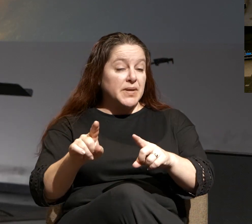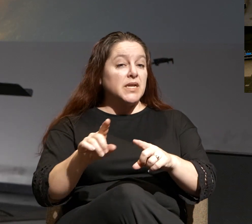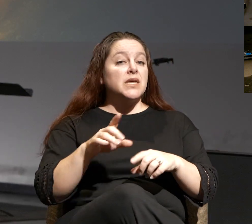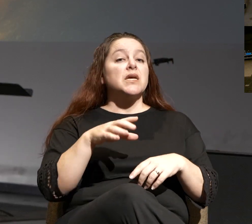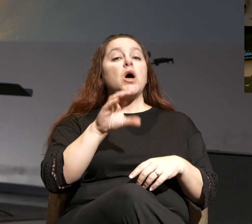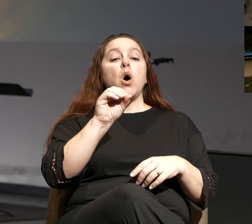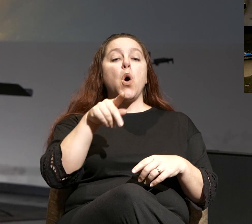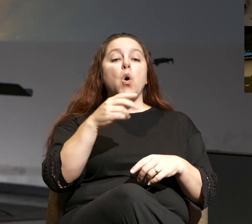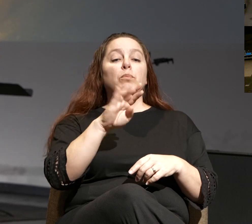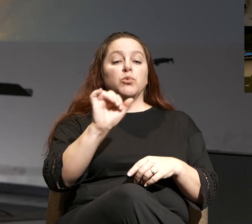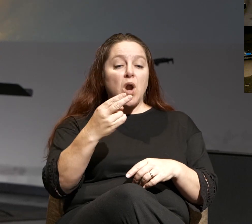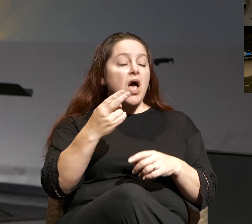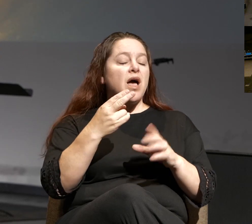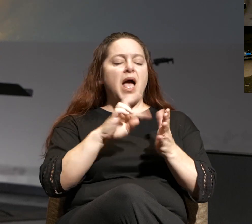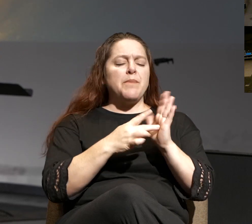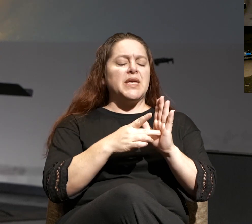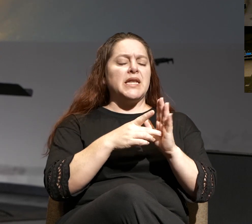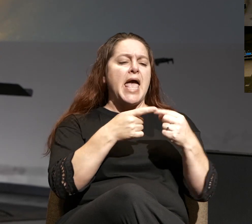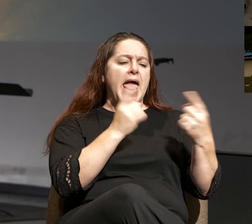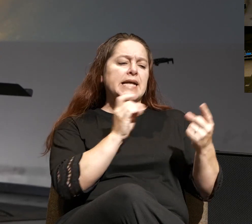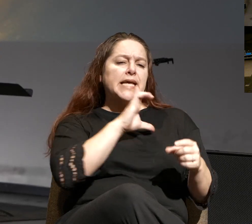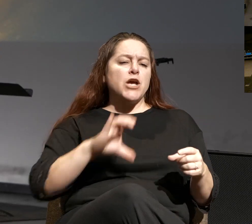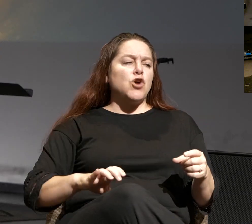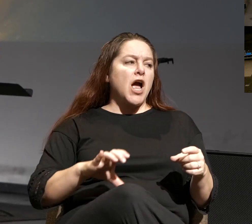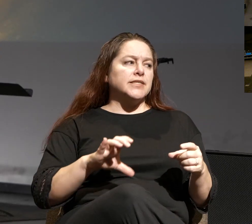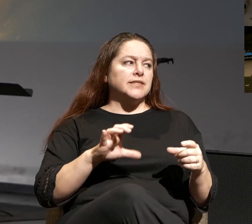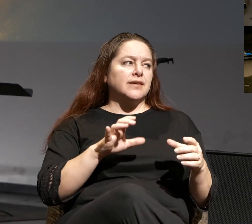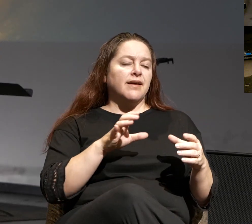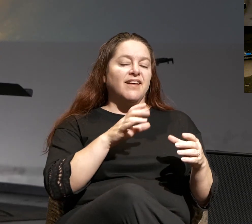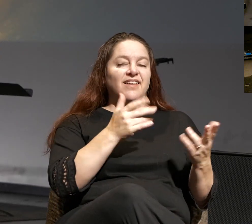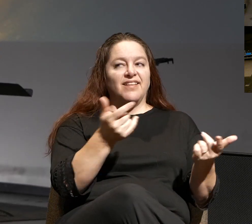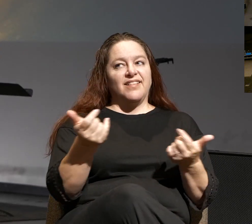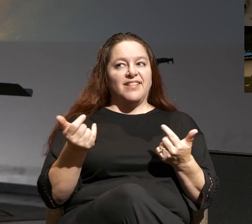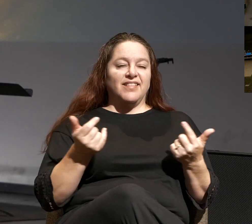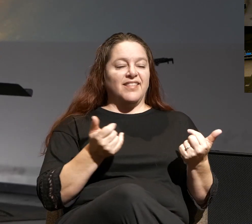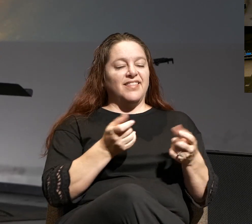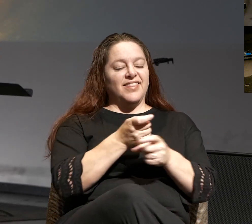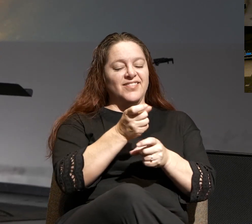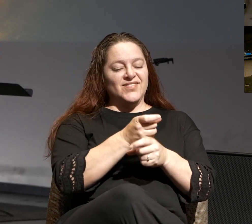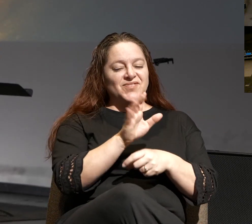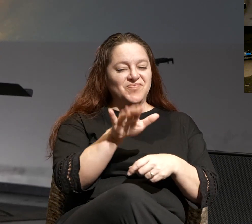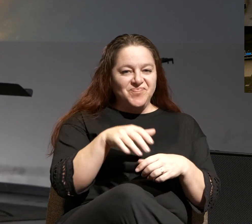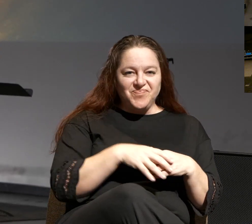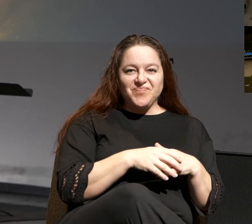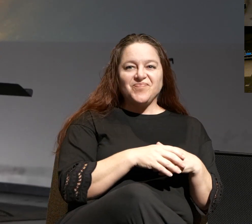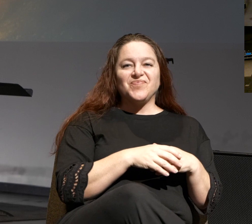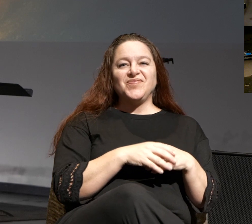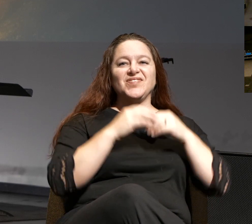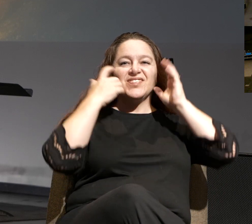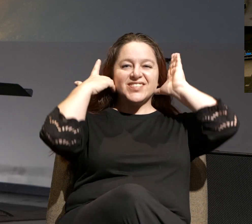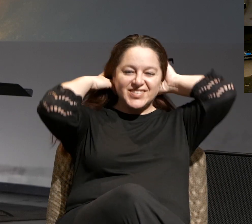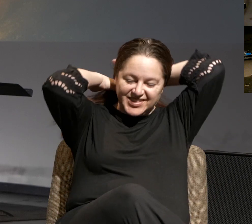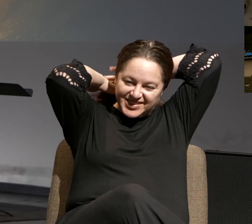I mean the Antichrist, still hasn't made an appearance yet. I knew that would wake you up.